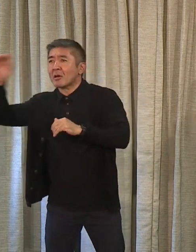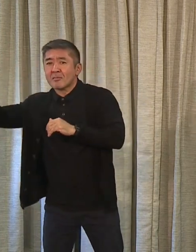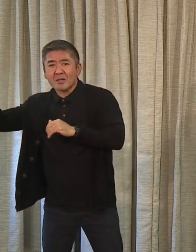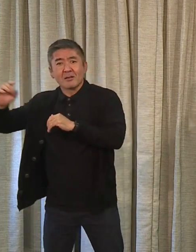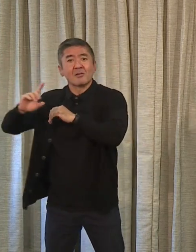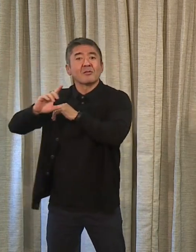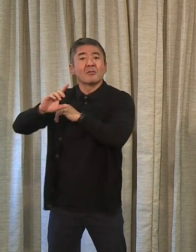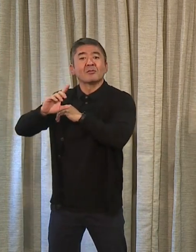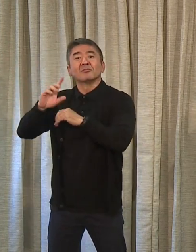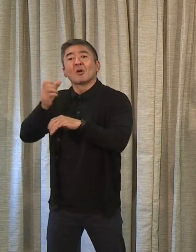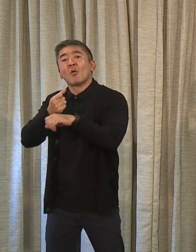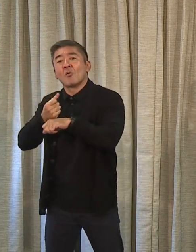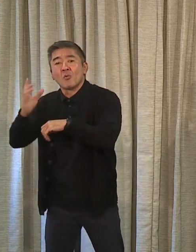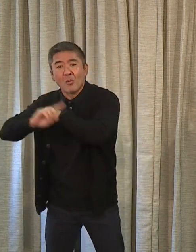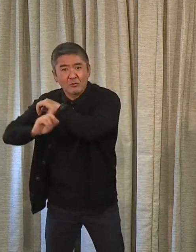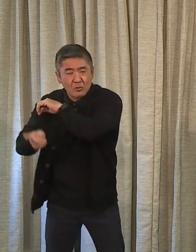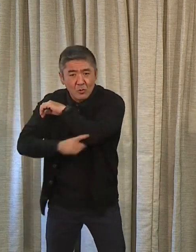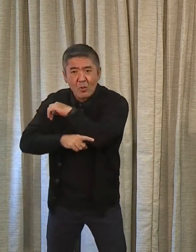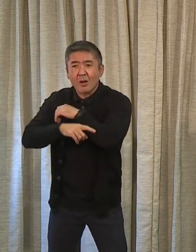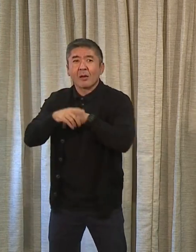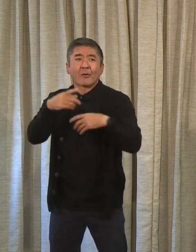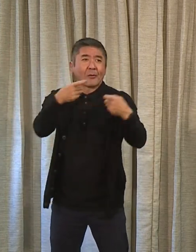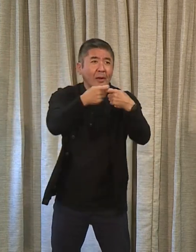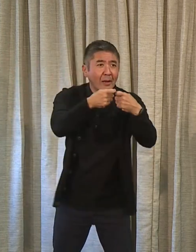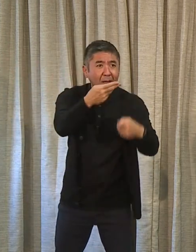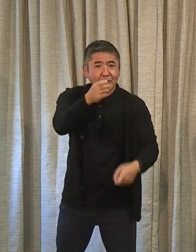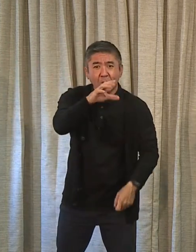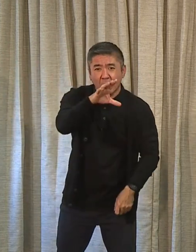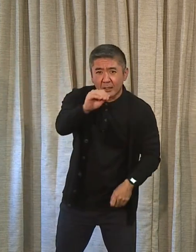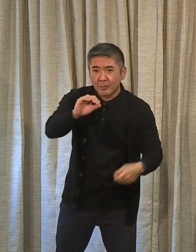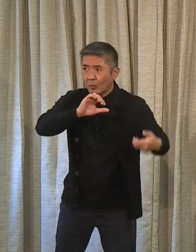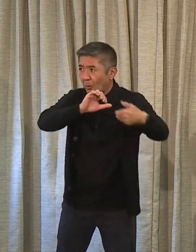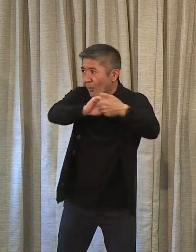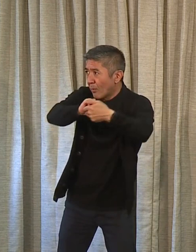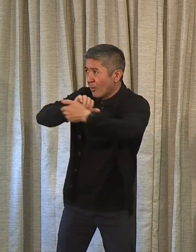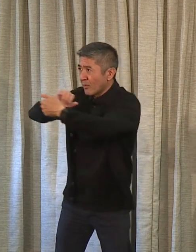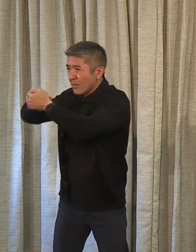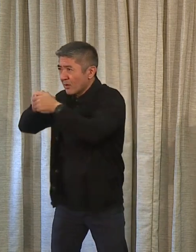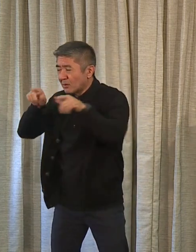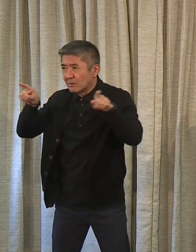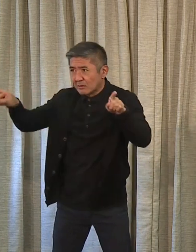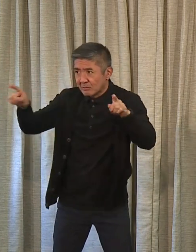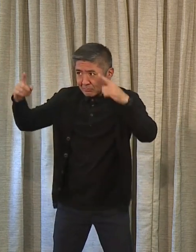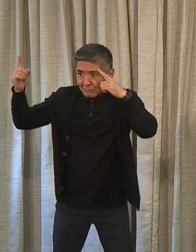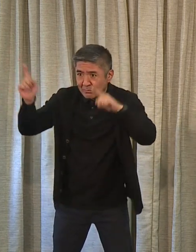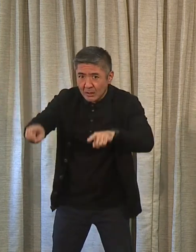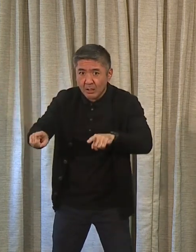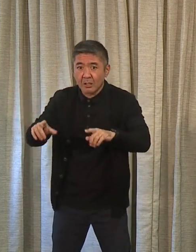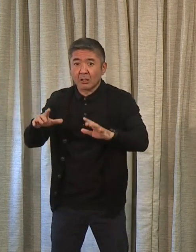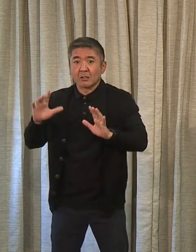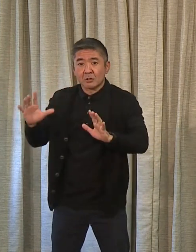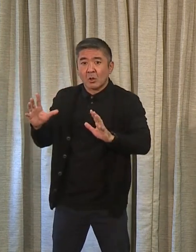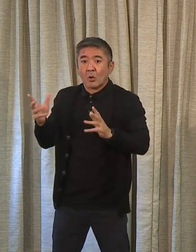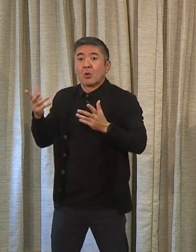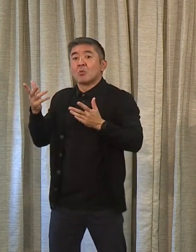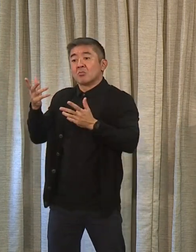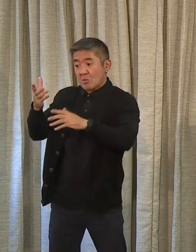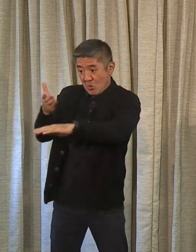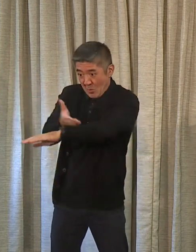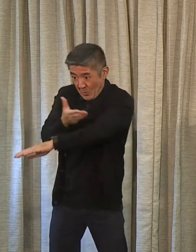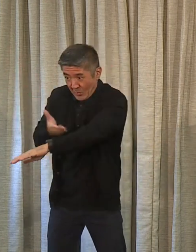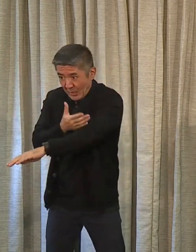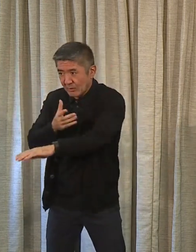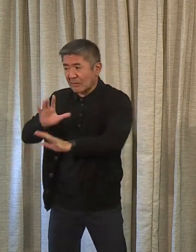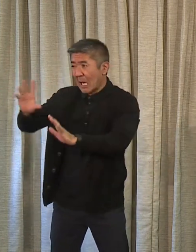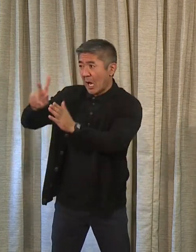and electricity, electric HECO and stuff so that we avoid repaving right after a project. So we want to pave